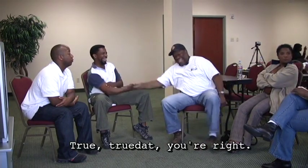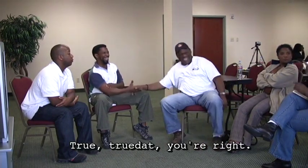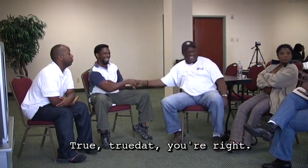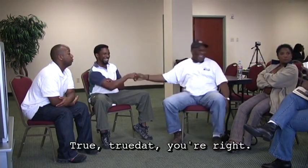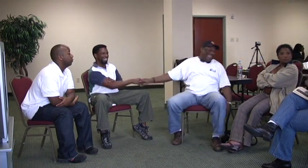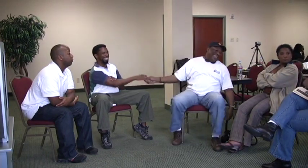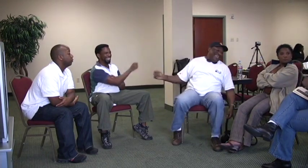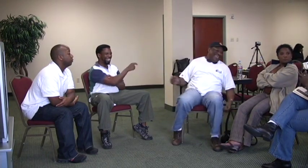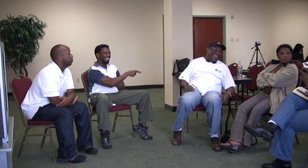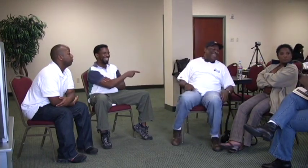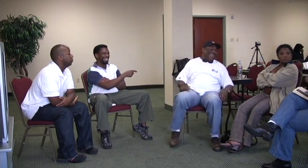you're right.